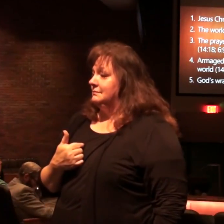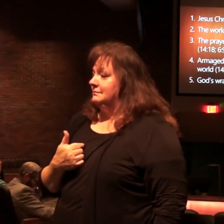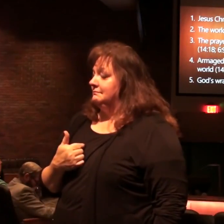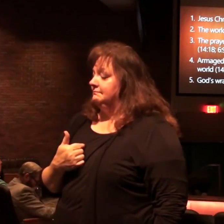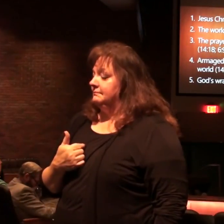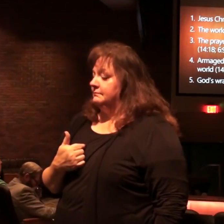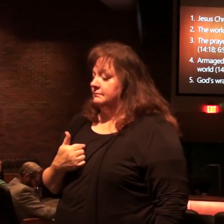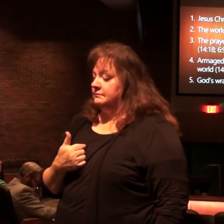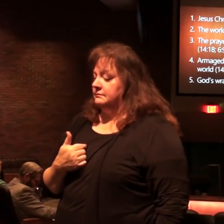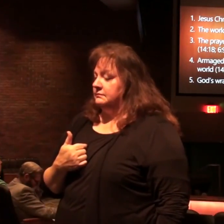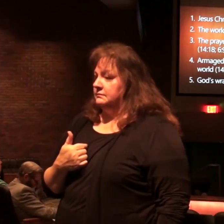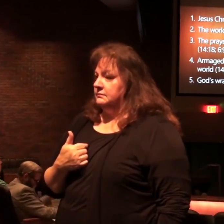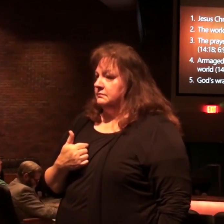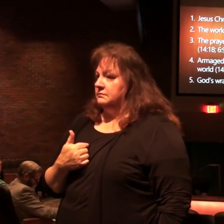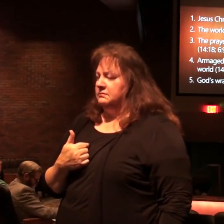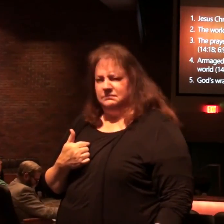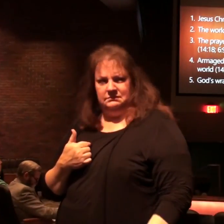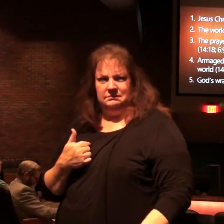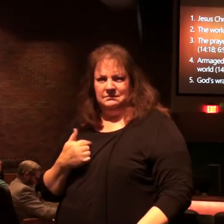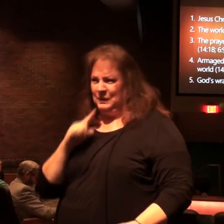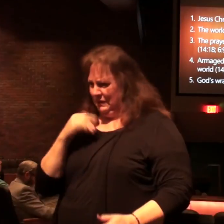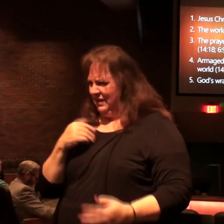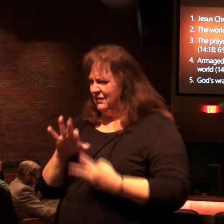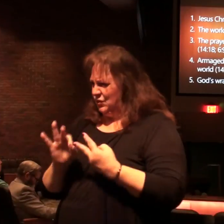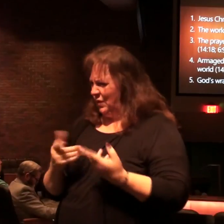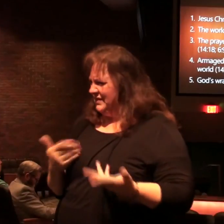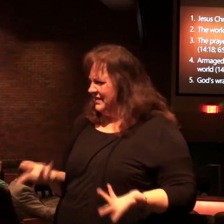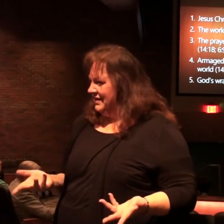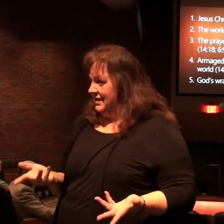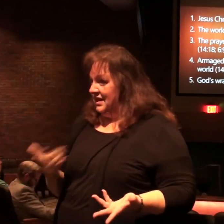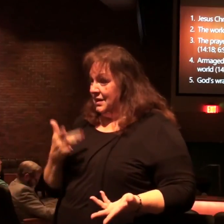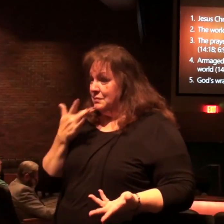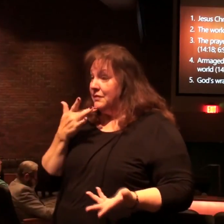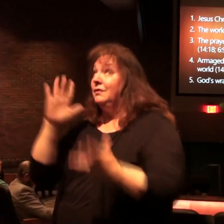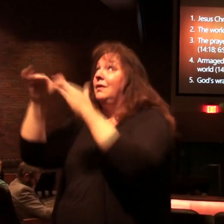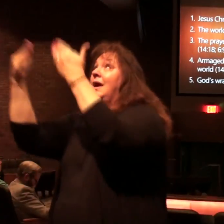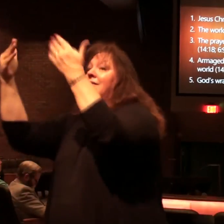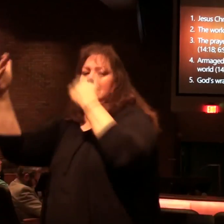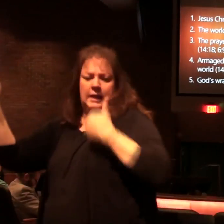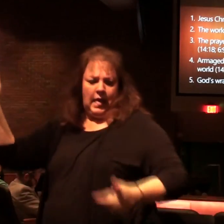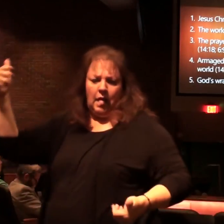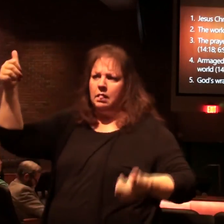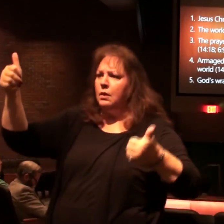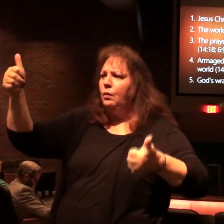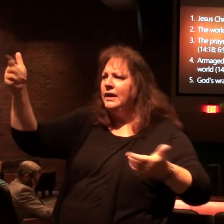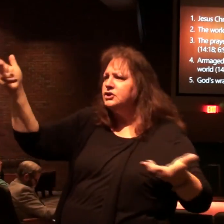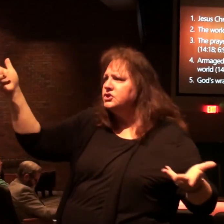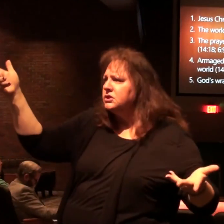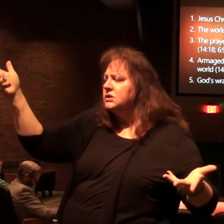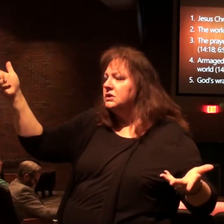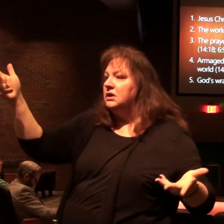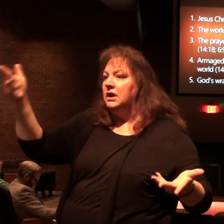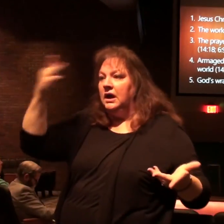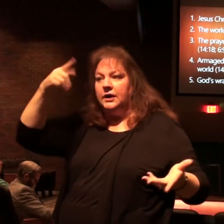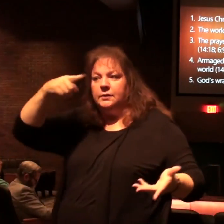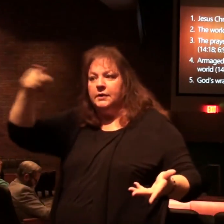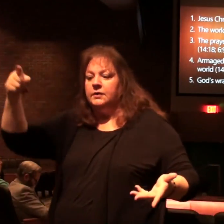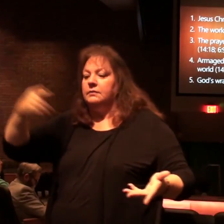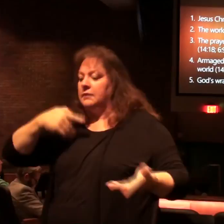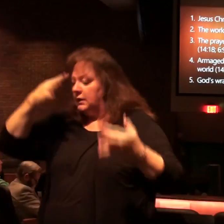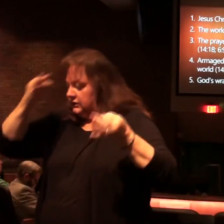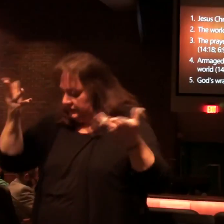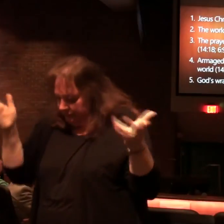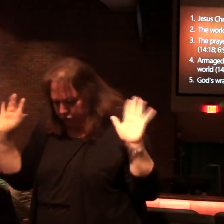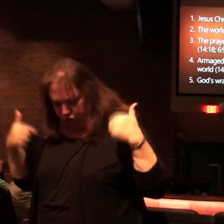It looks like there's no choice. Would you rather go to heaven or hell? I don't know about you, but I made my